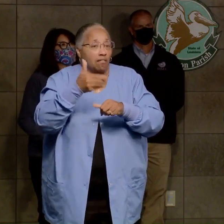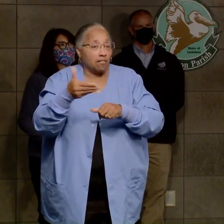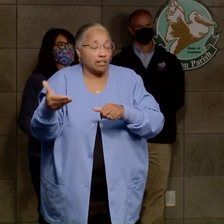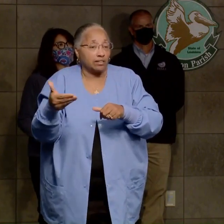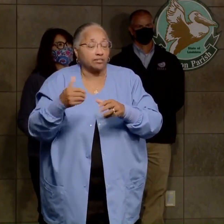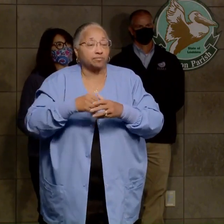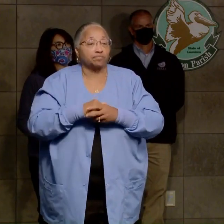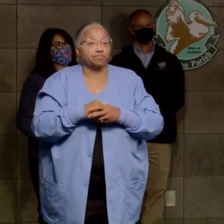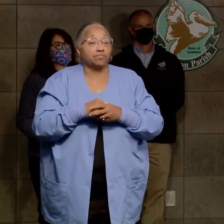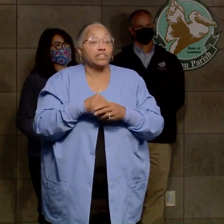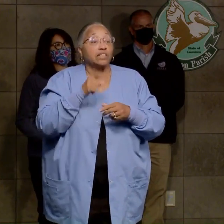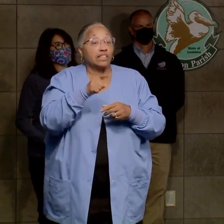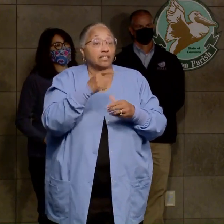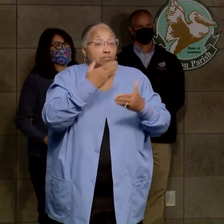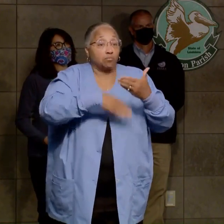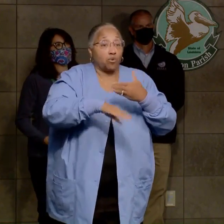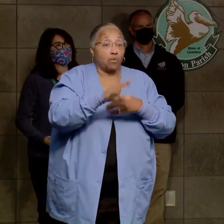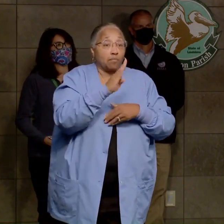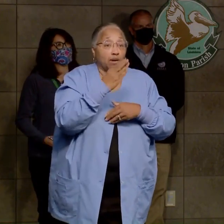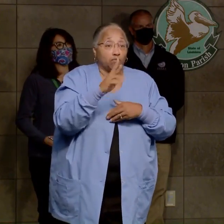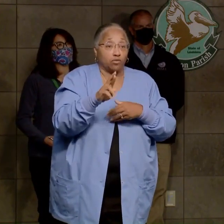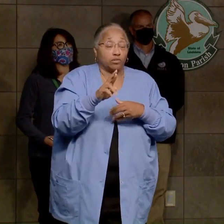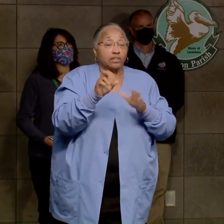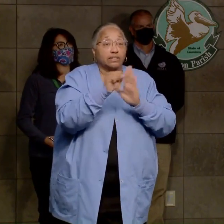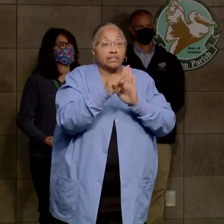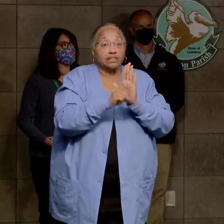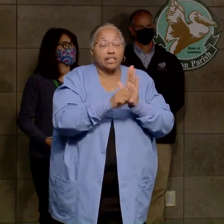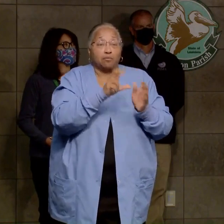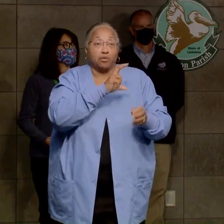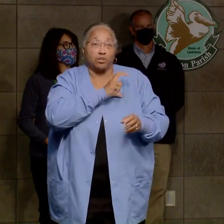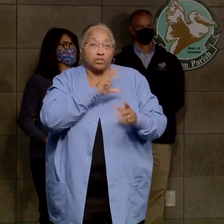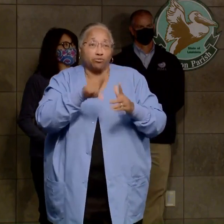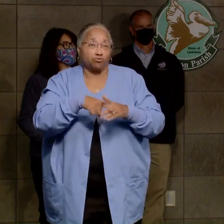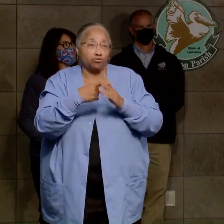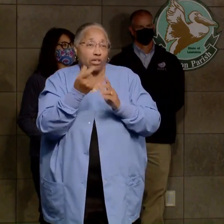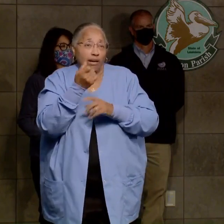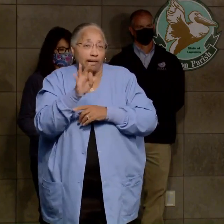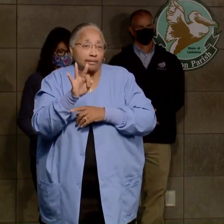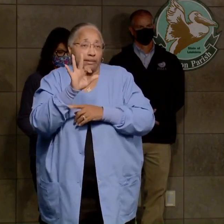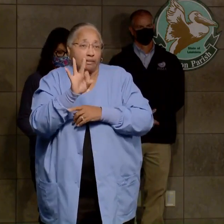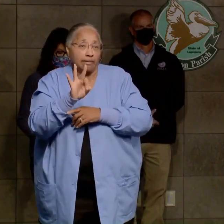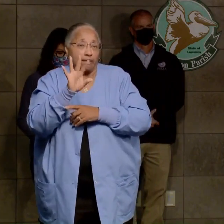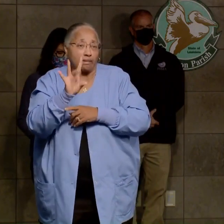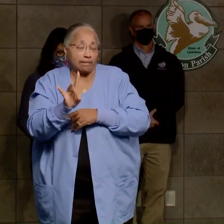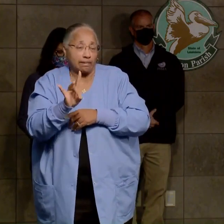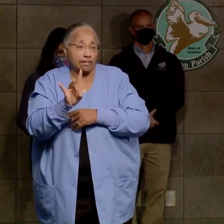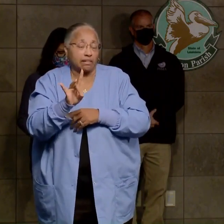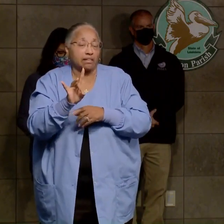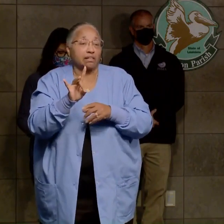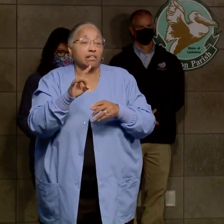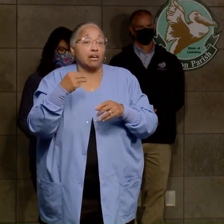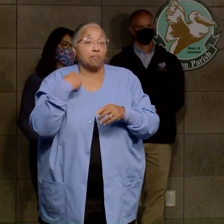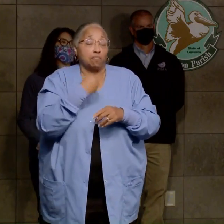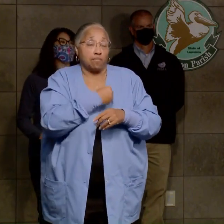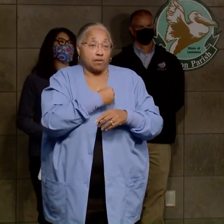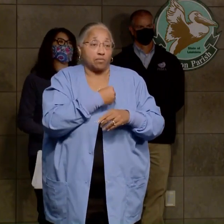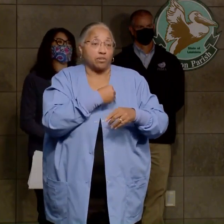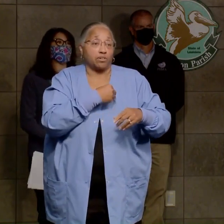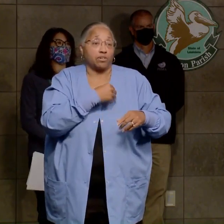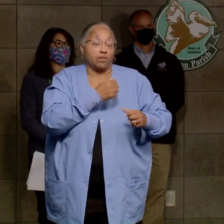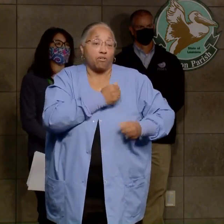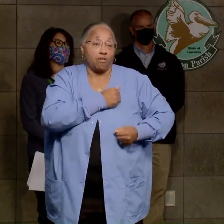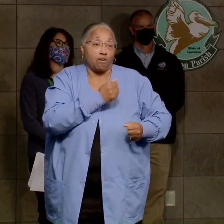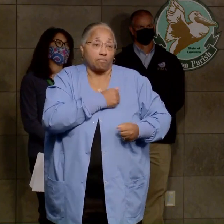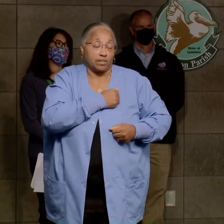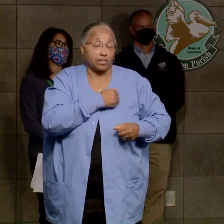He's a native of Baton Rouge. He's been with the state police since 1998. He is a member of the Army, non-commissioned officer. He was